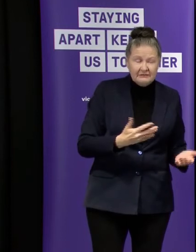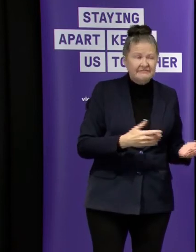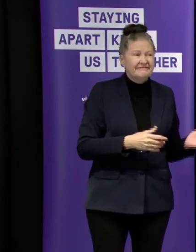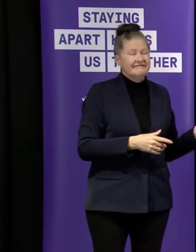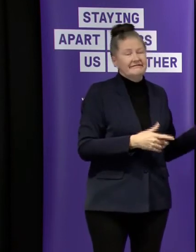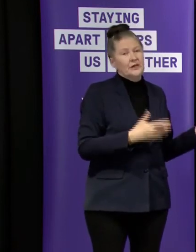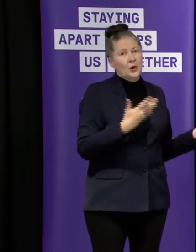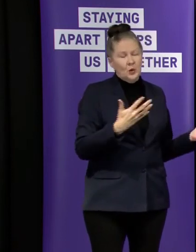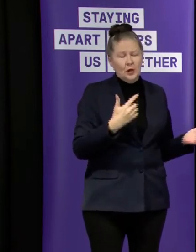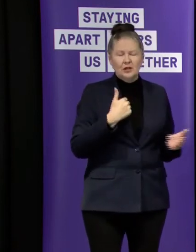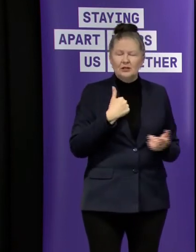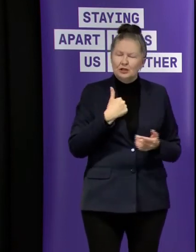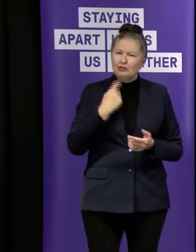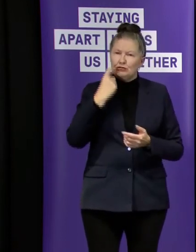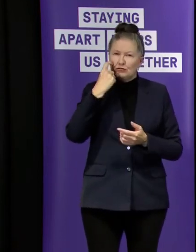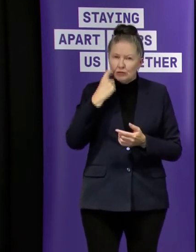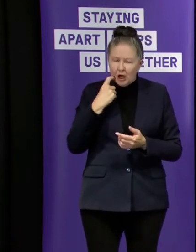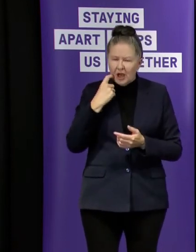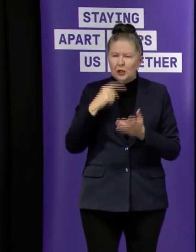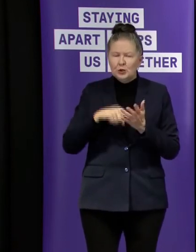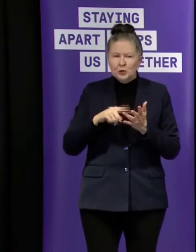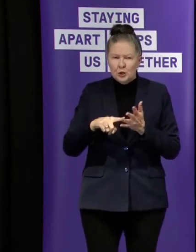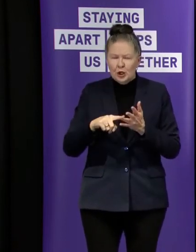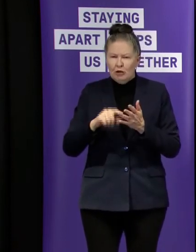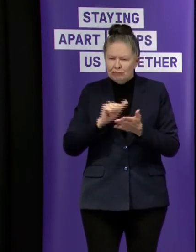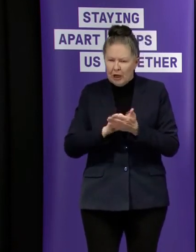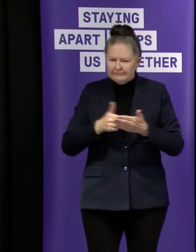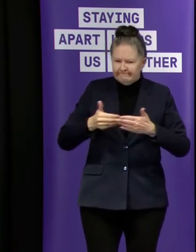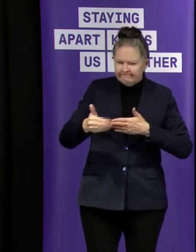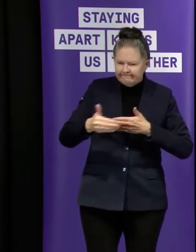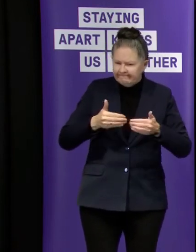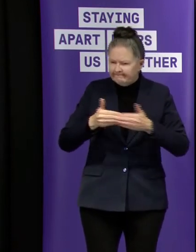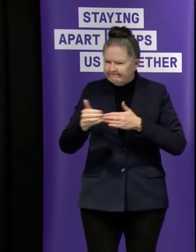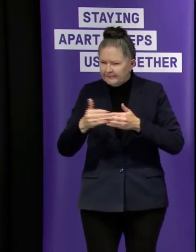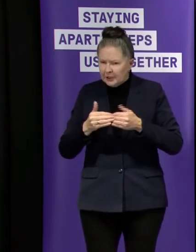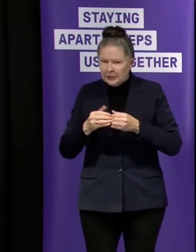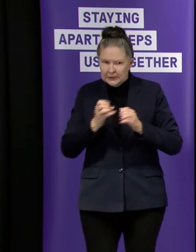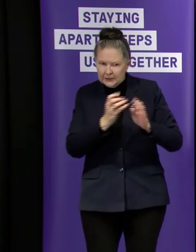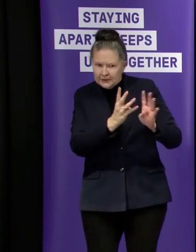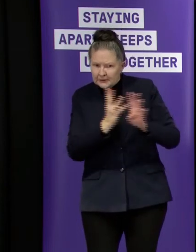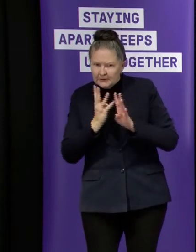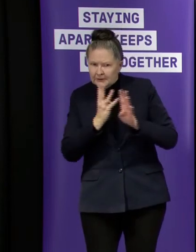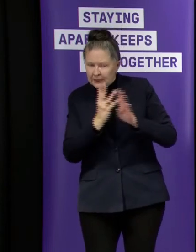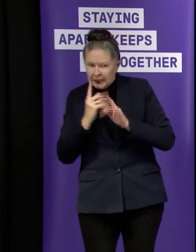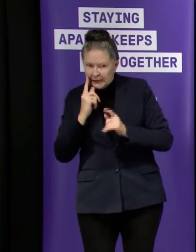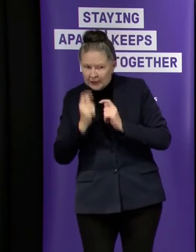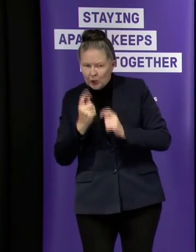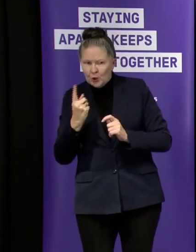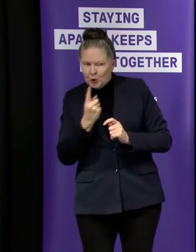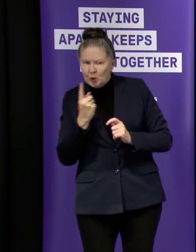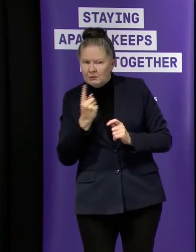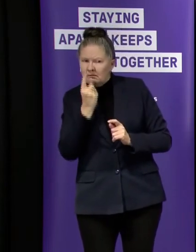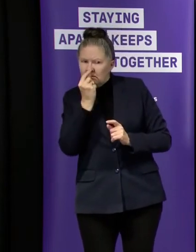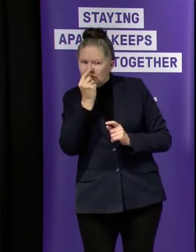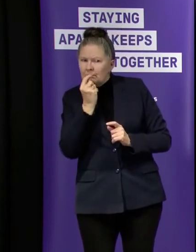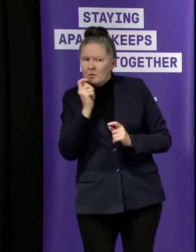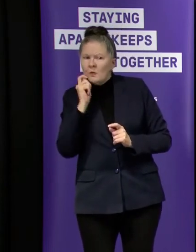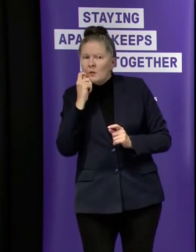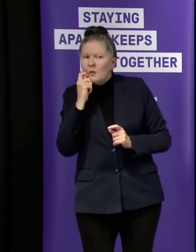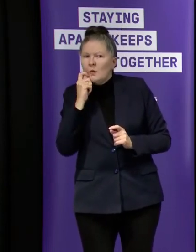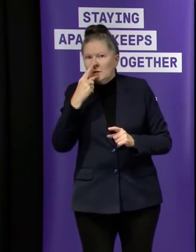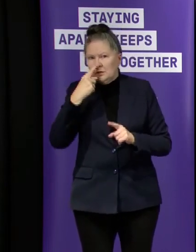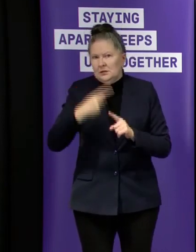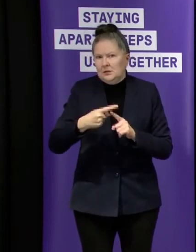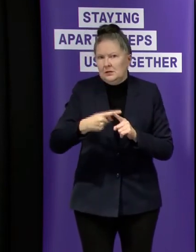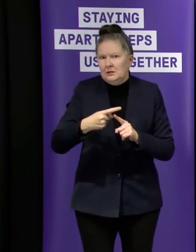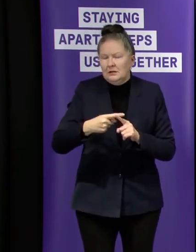do is to use the testing capacity that we have to test people who are most likely to have illness so you know there's six